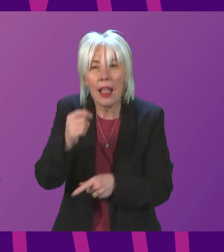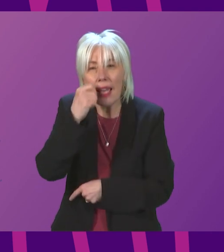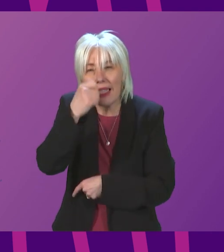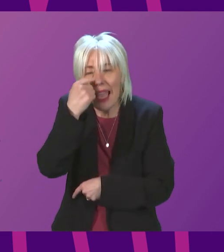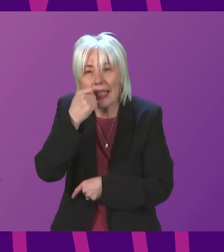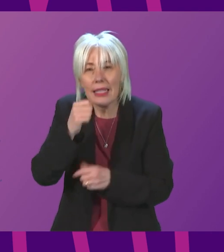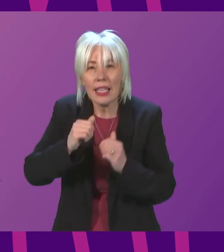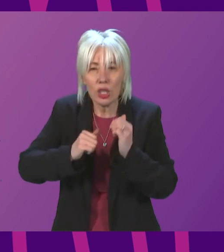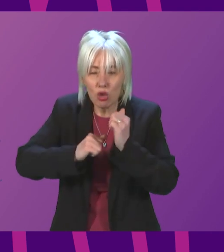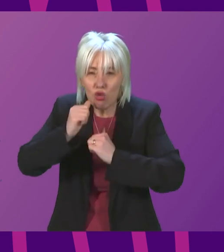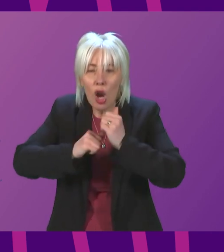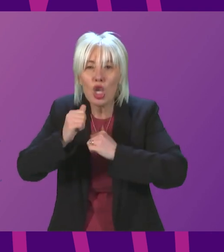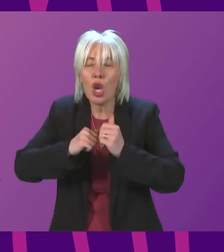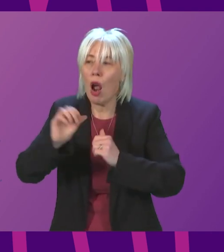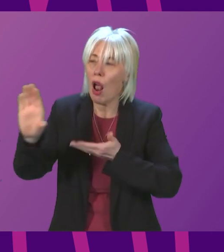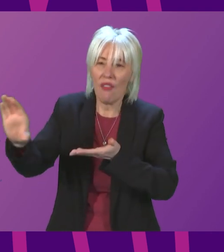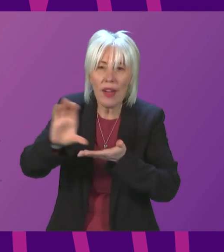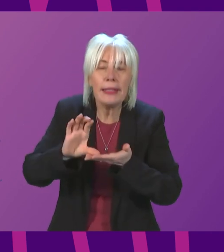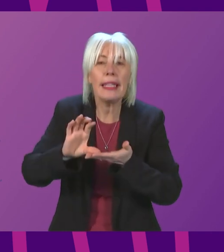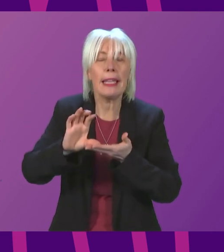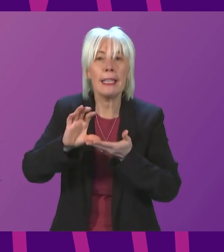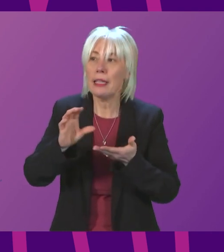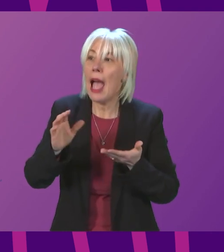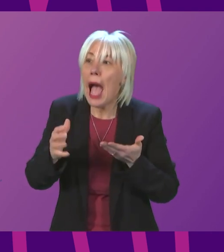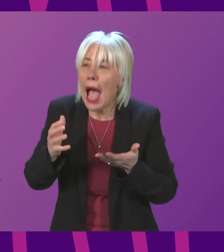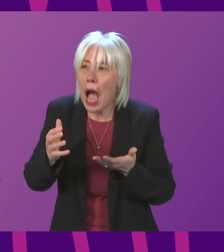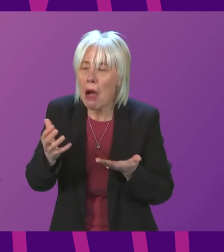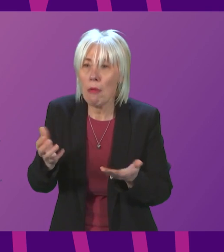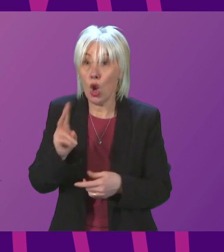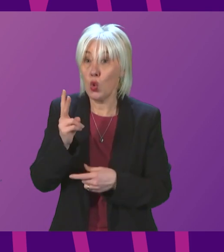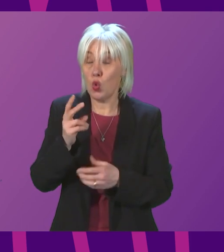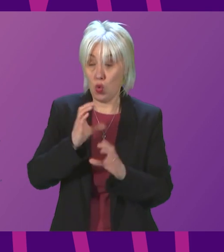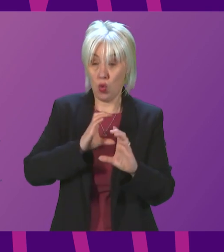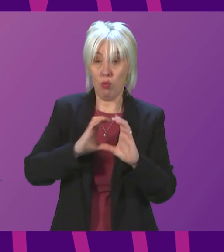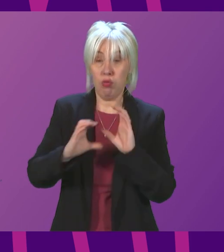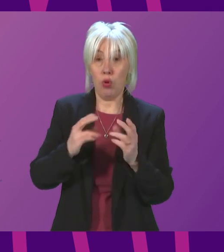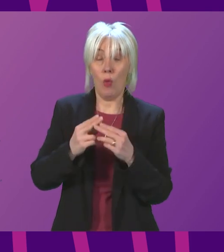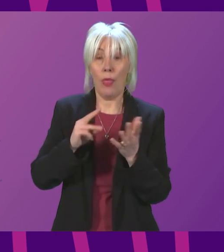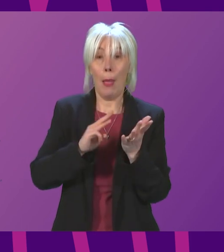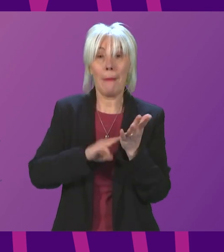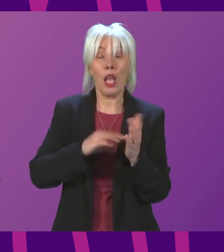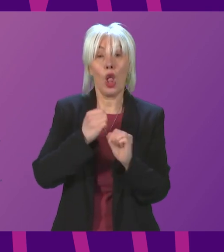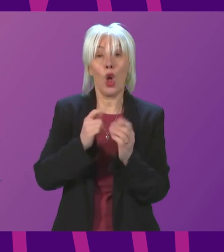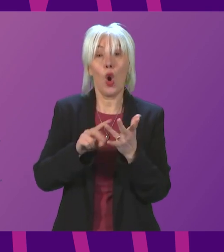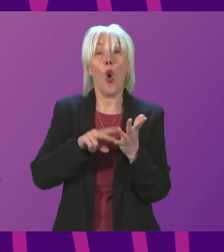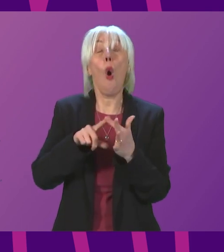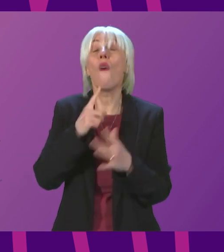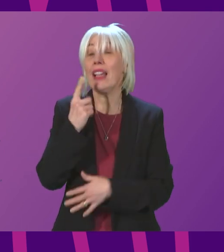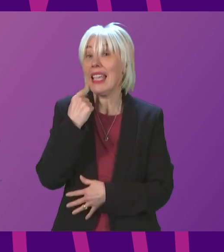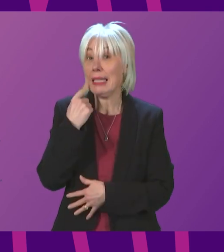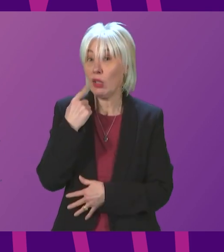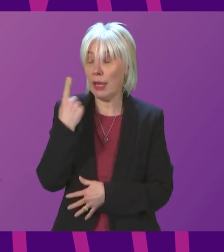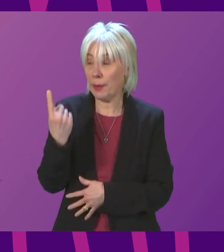it intended to retain and the funding that would accompany that. I had two conversations yesterday with Michael Gove, and between those conversations a